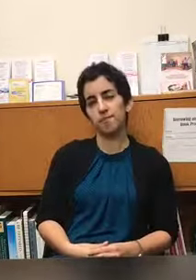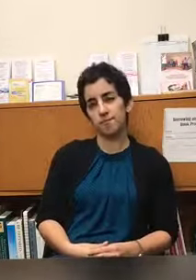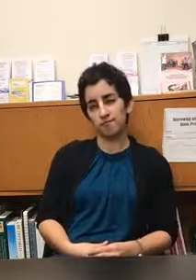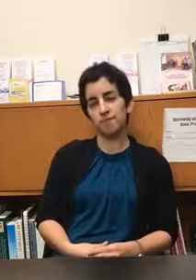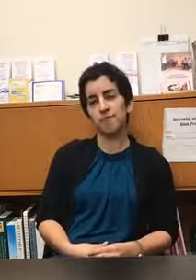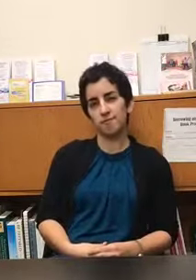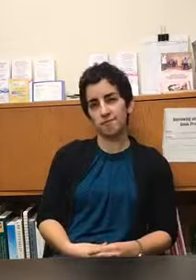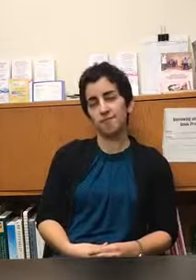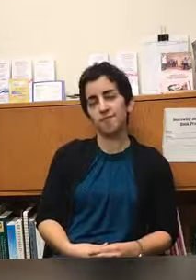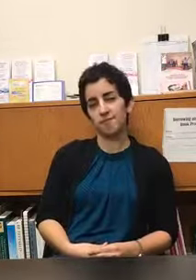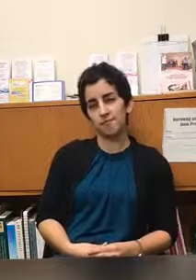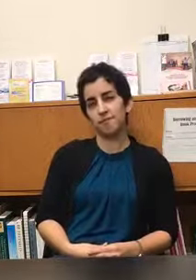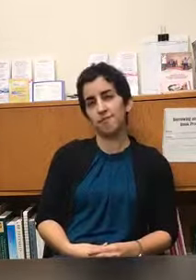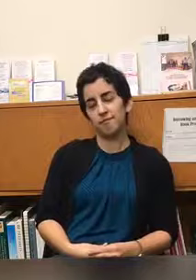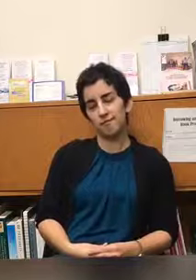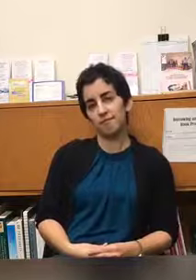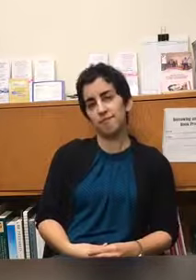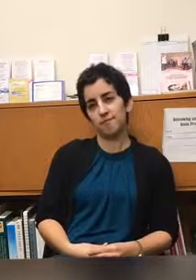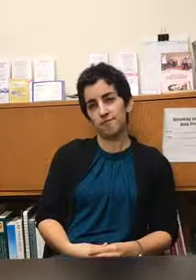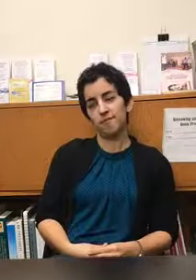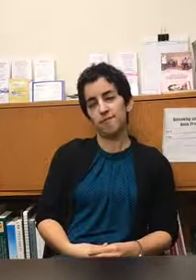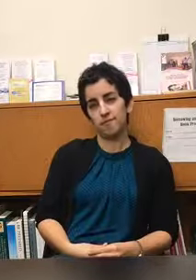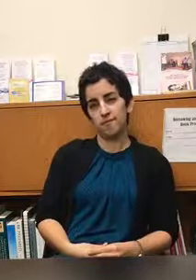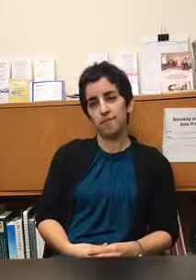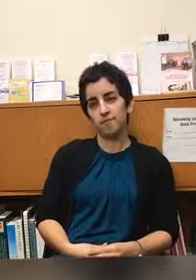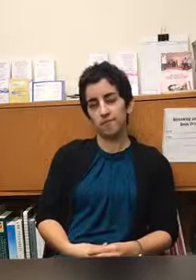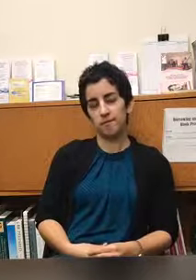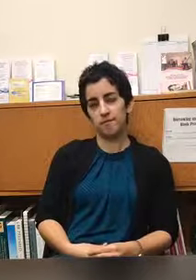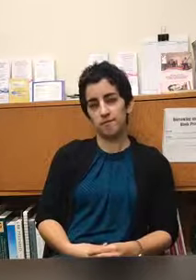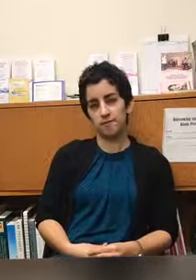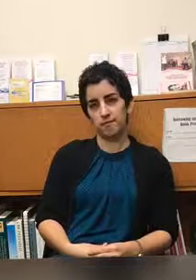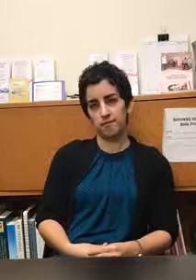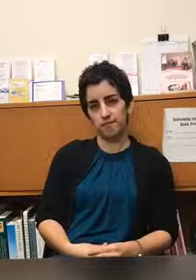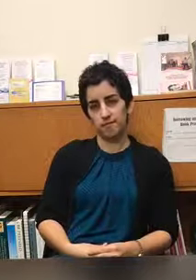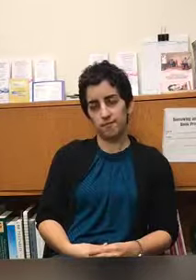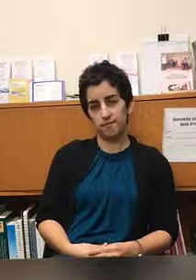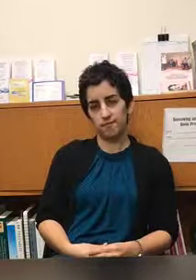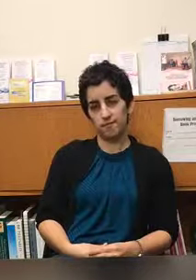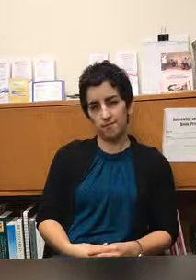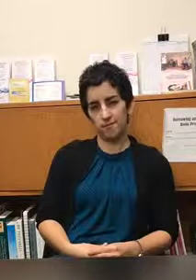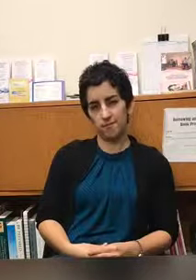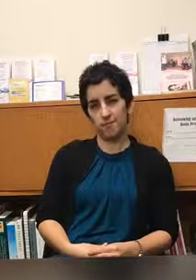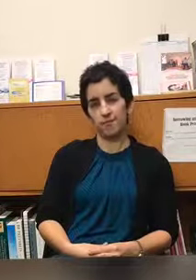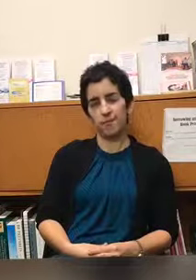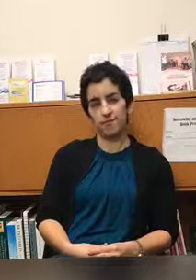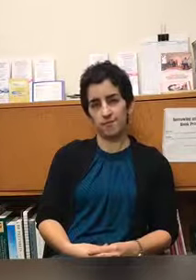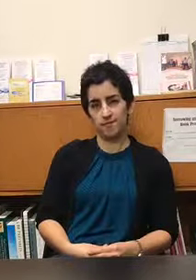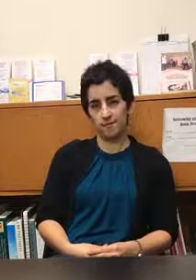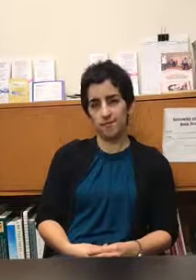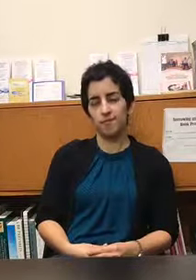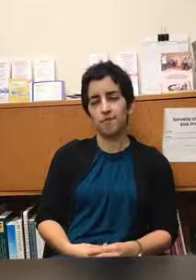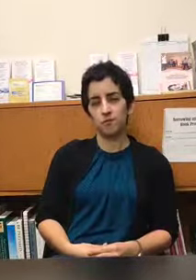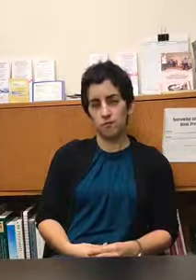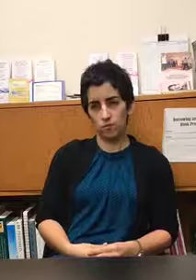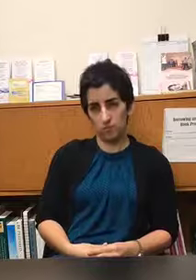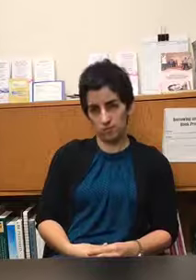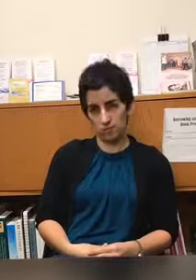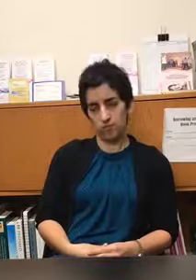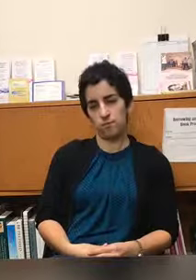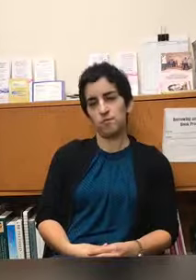it can really take over people's lives so how can they use mindfulness to help control that